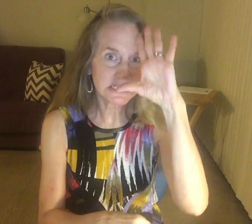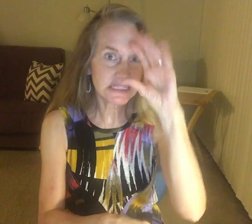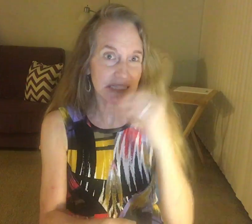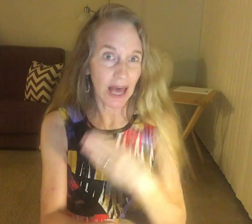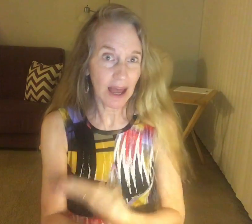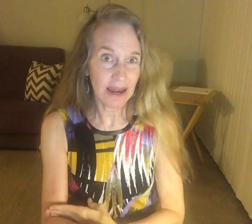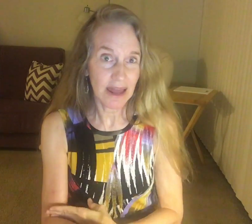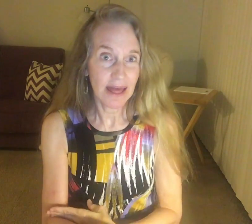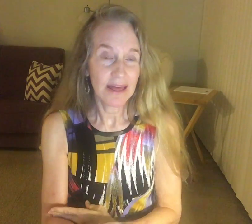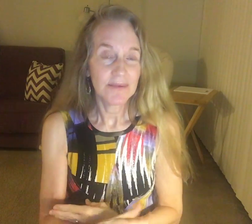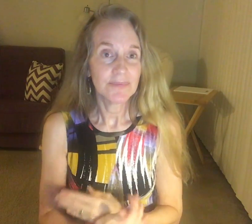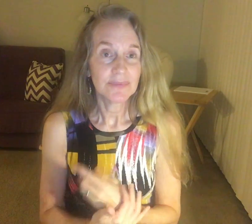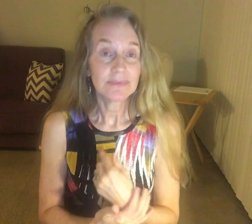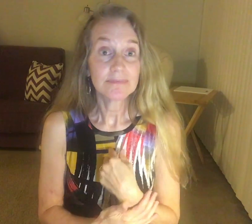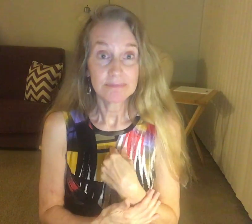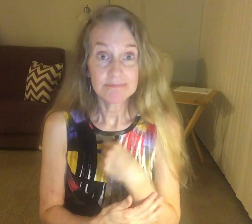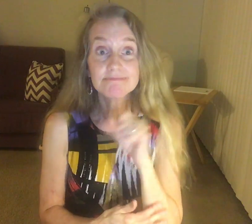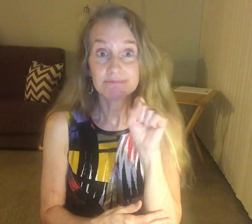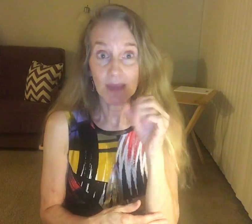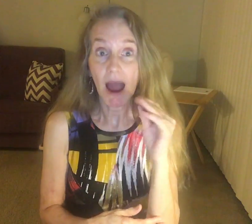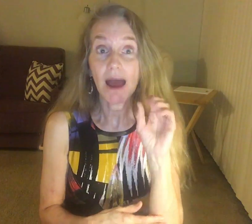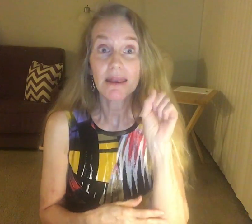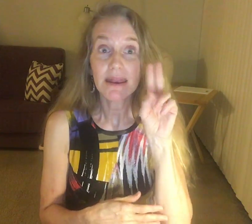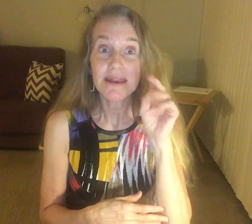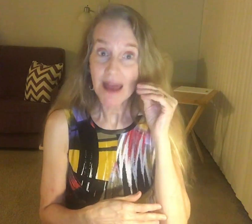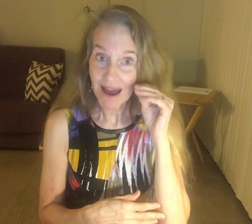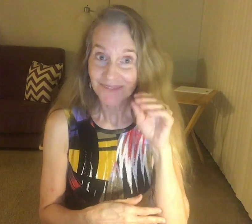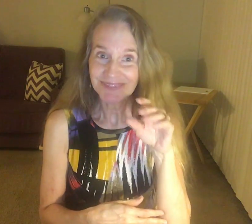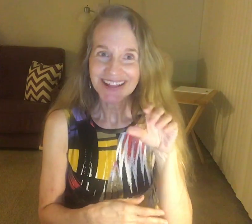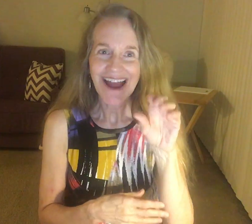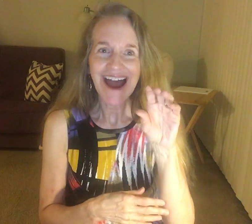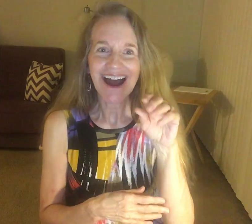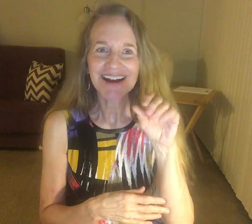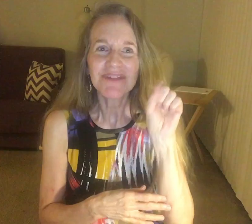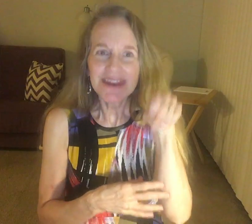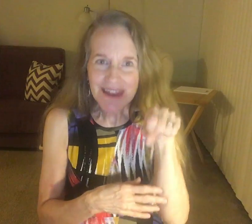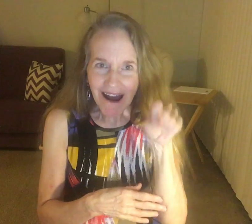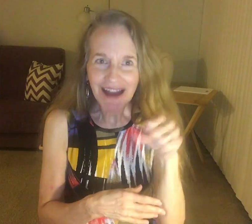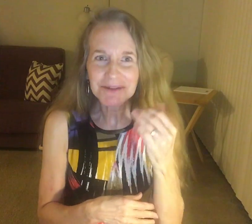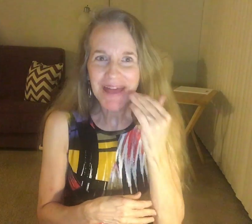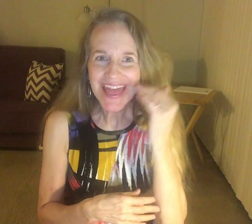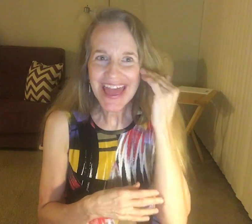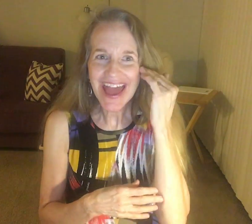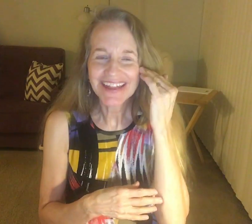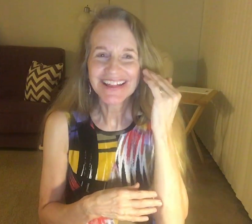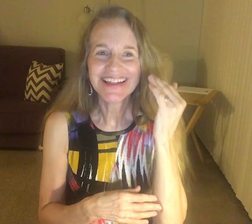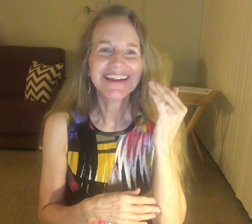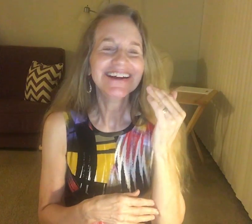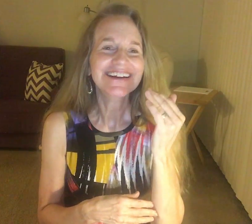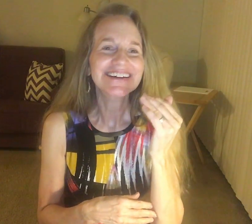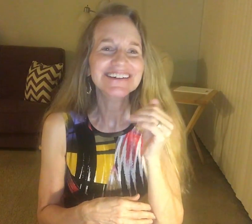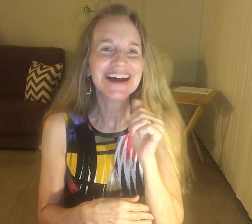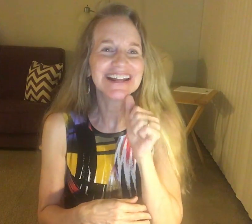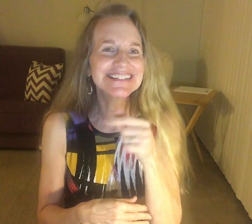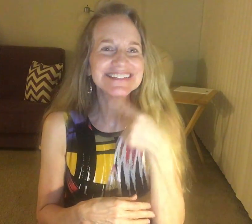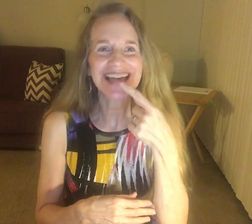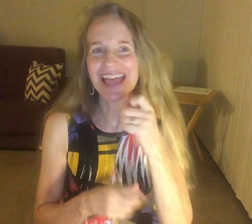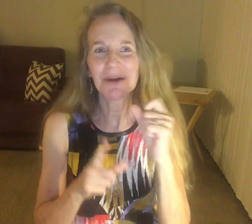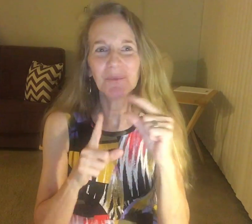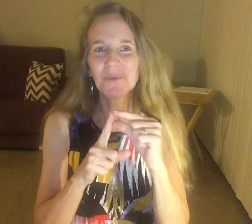stunned. I knocked my head. What do you say in